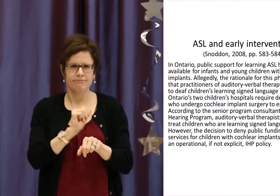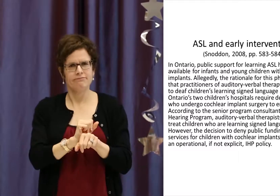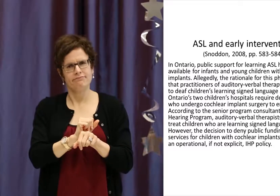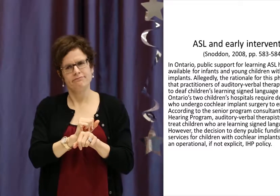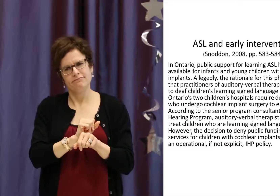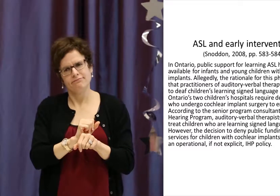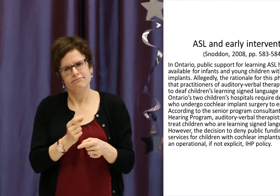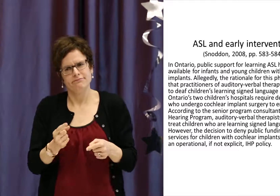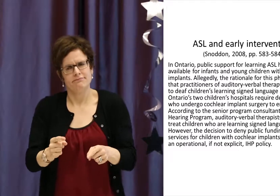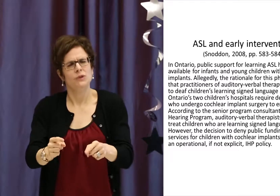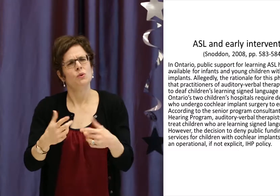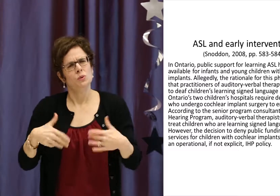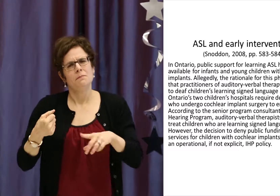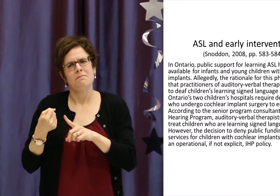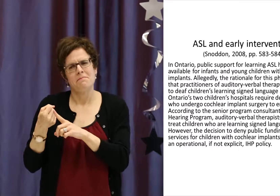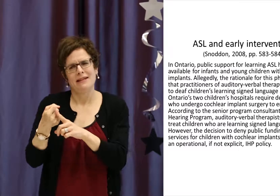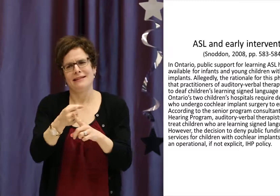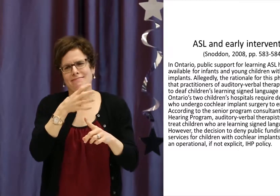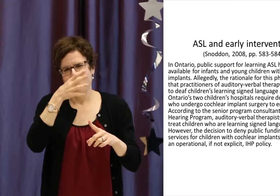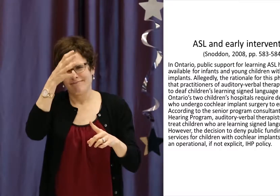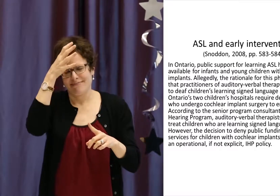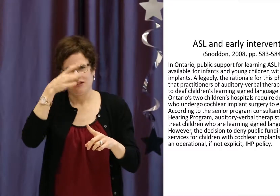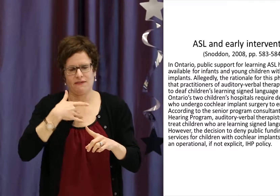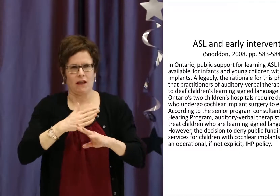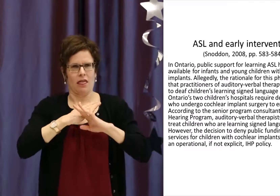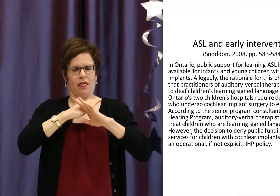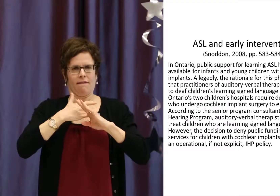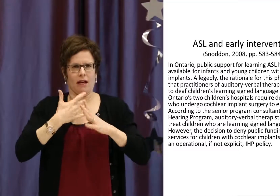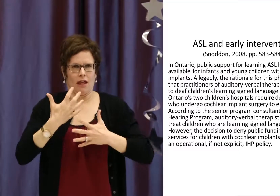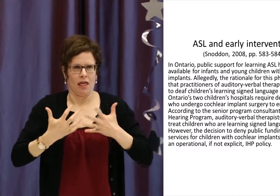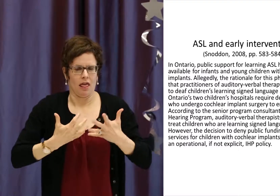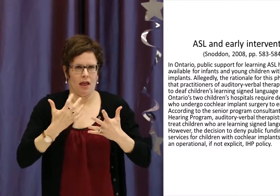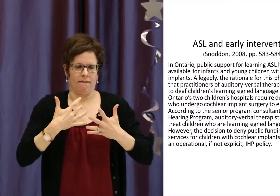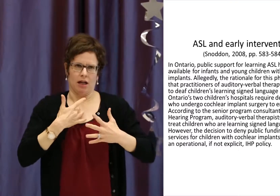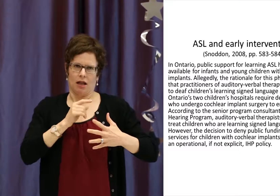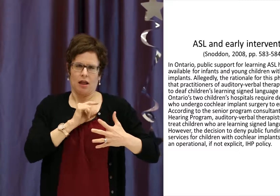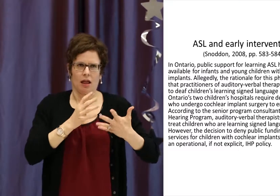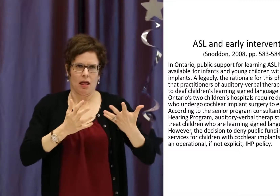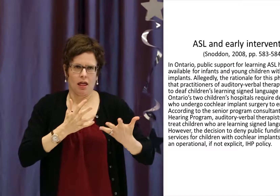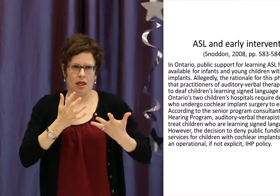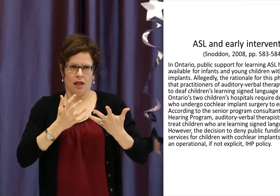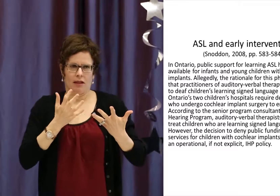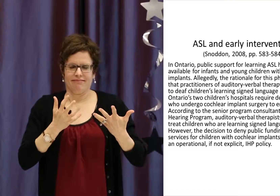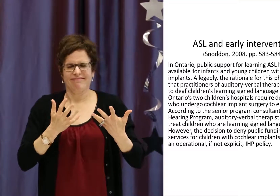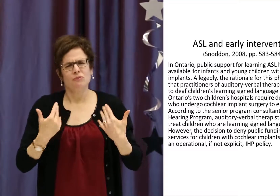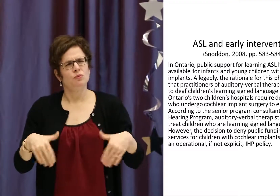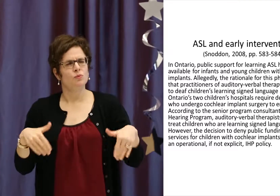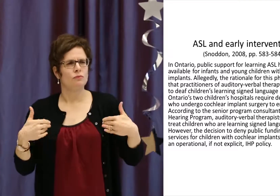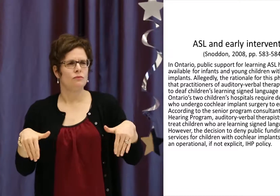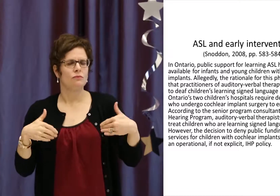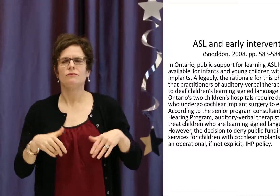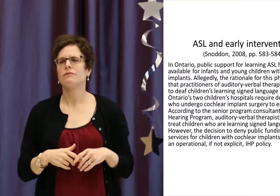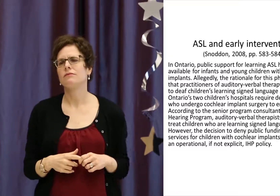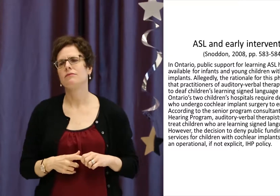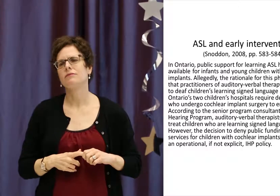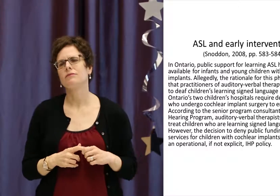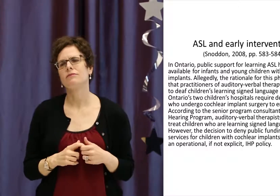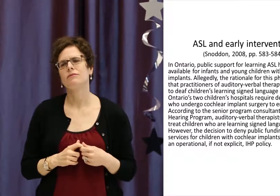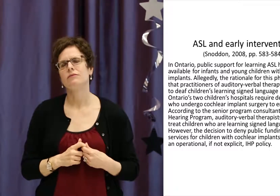policy. So it's not overtly stated, but it is happening. So parents feel there are barriers being put on